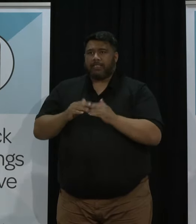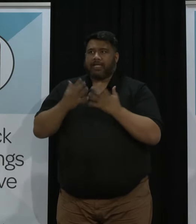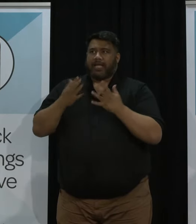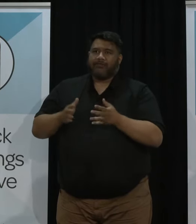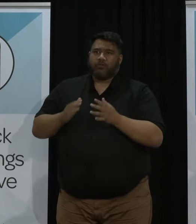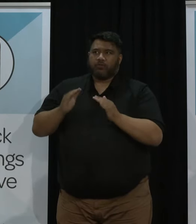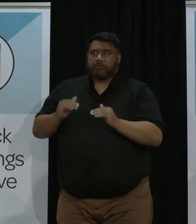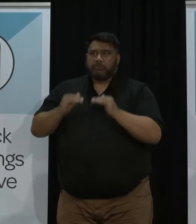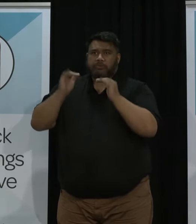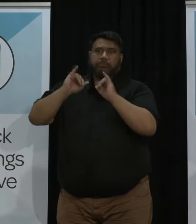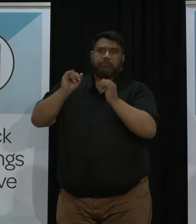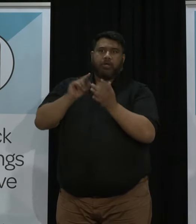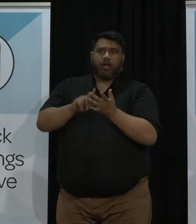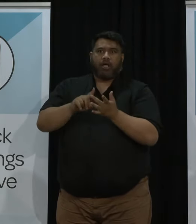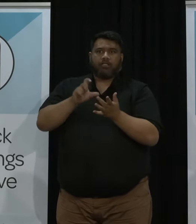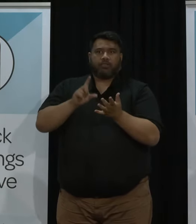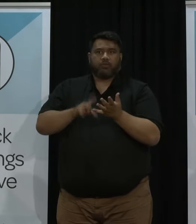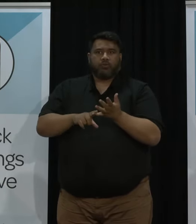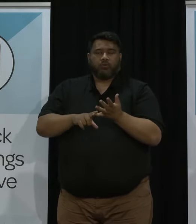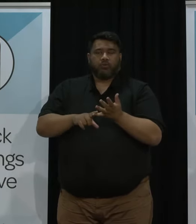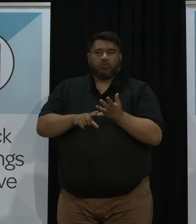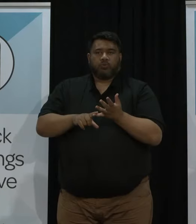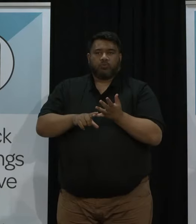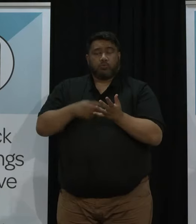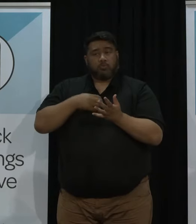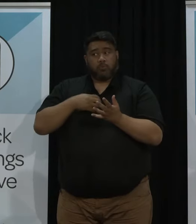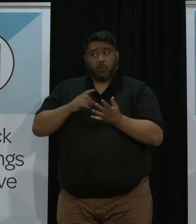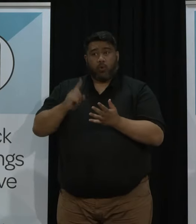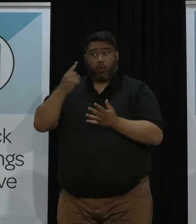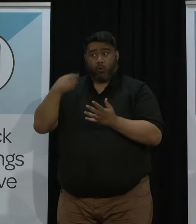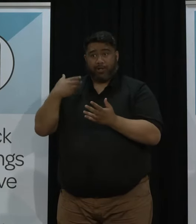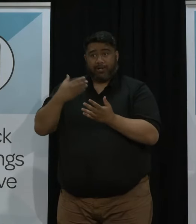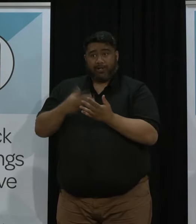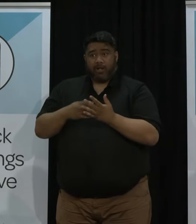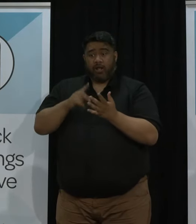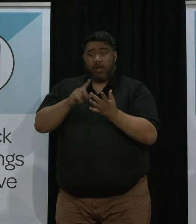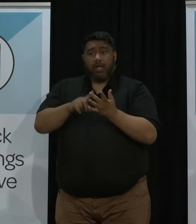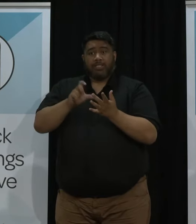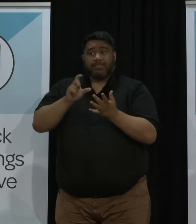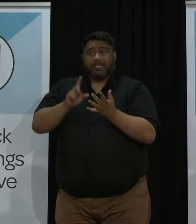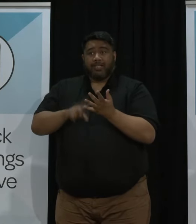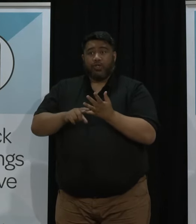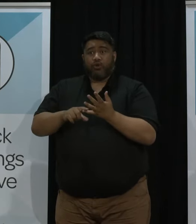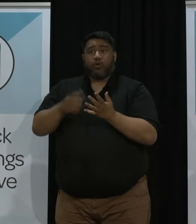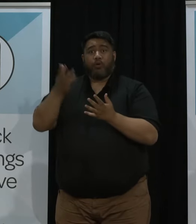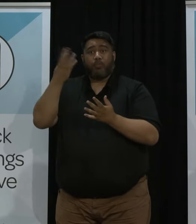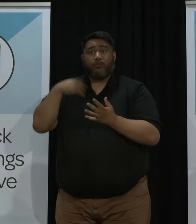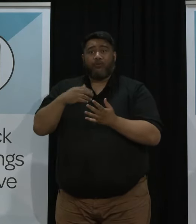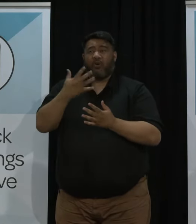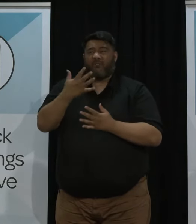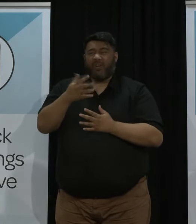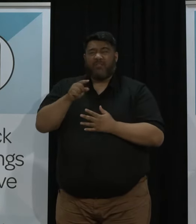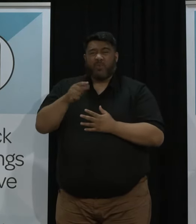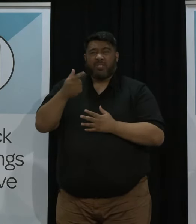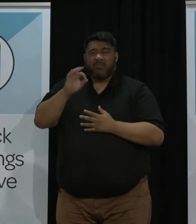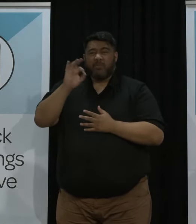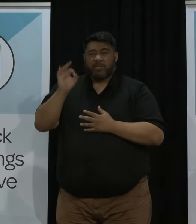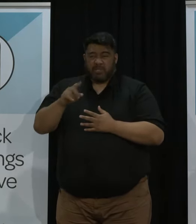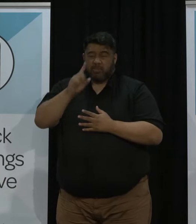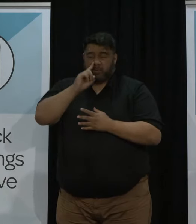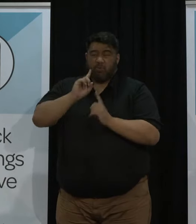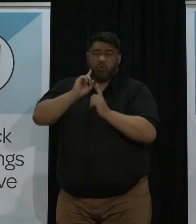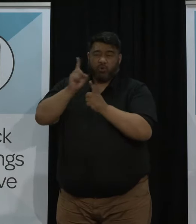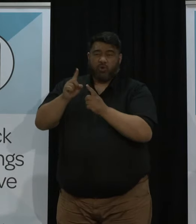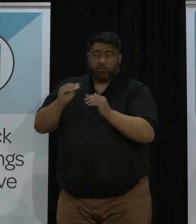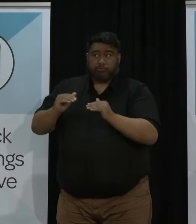factors the ICU rate in Auckland has dropped to 3% of hospitalisations down from the 5.7% that we saw